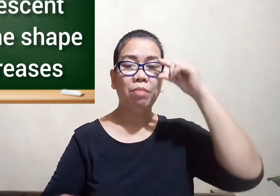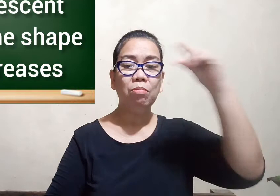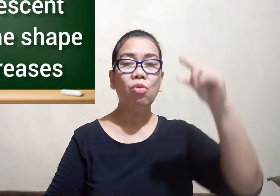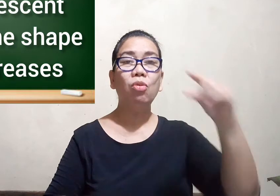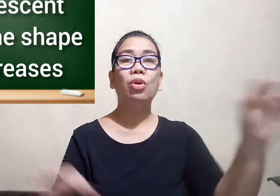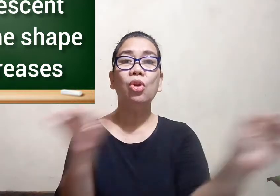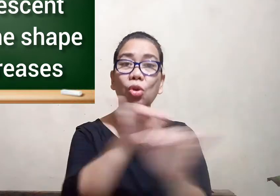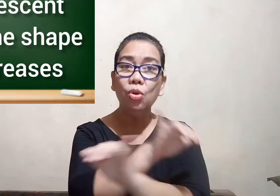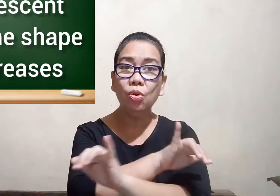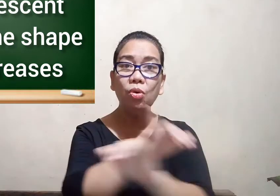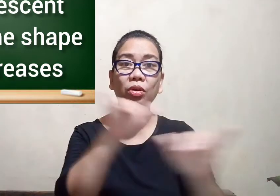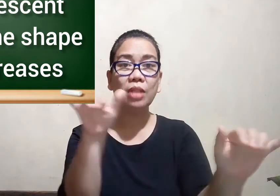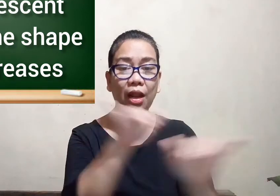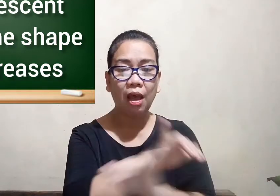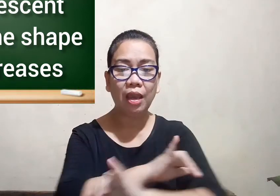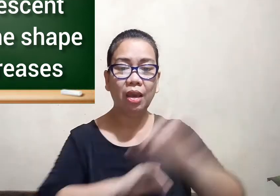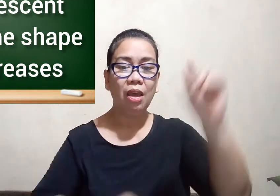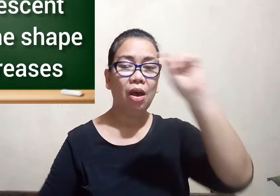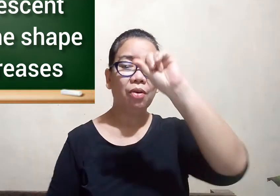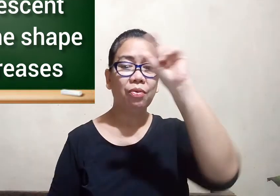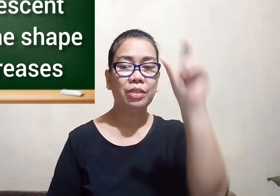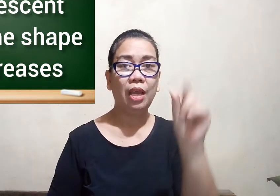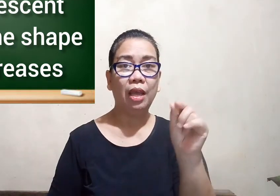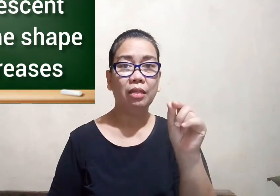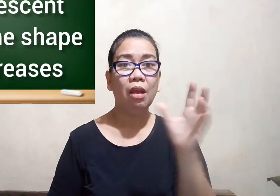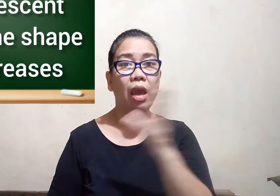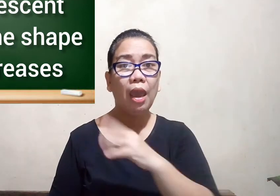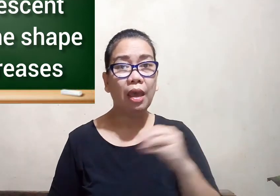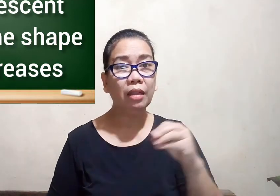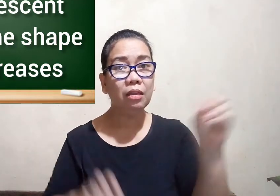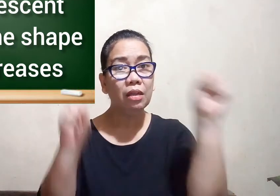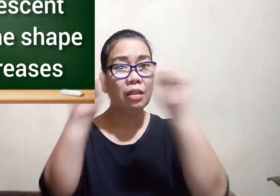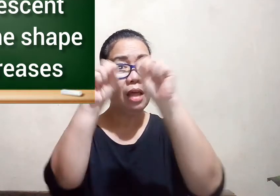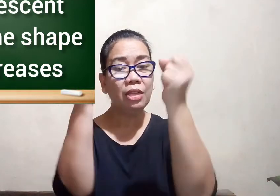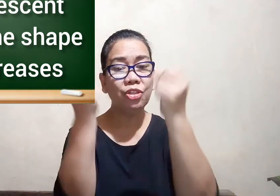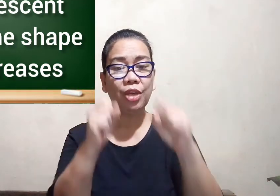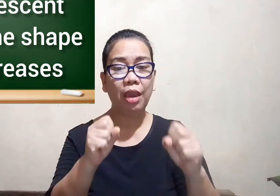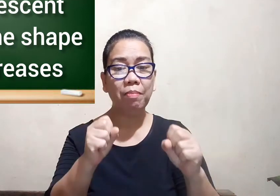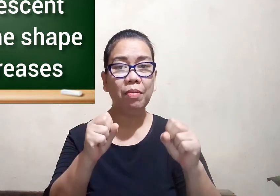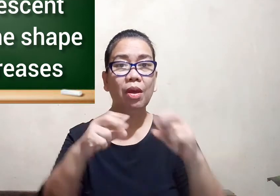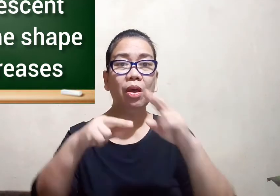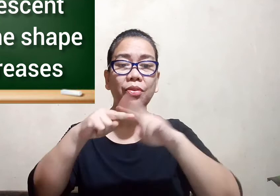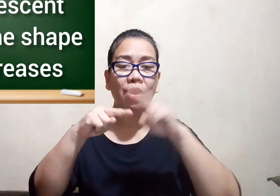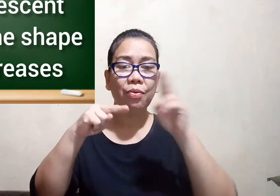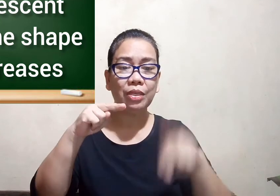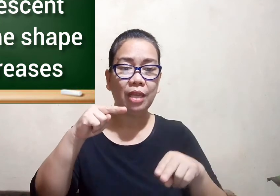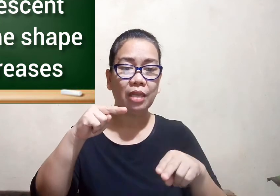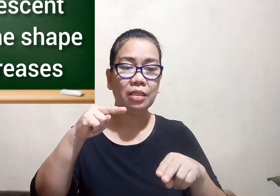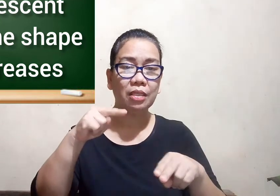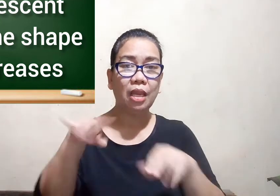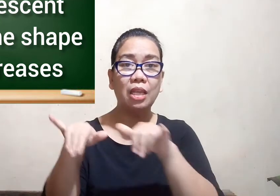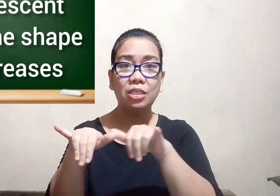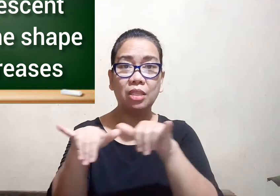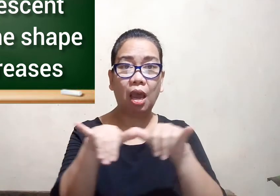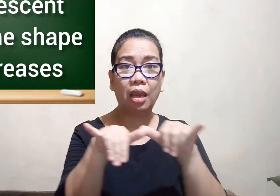moon looks like a crescent and that shape decreases in size